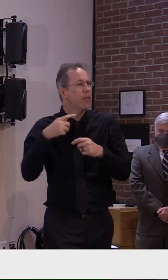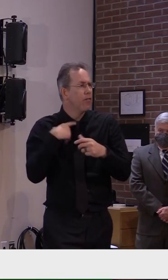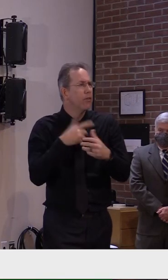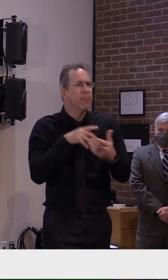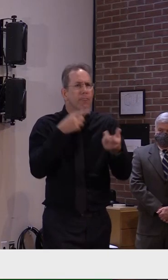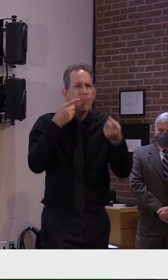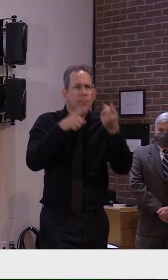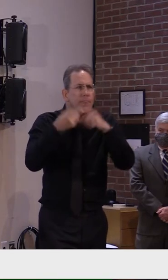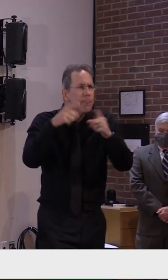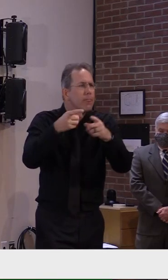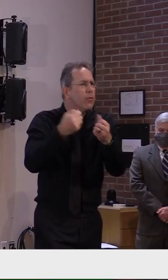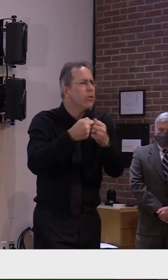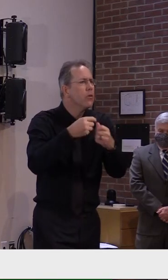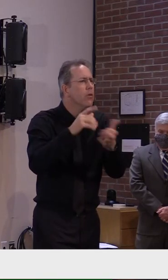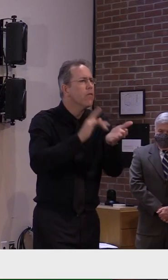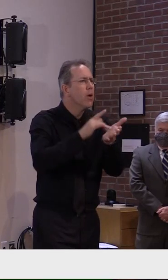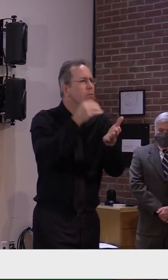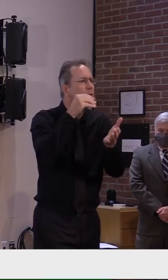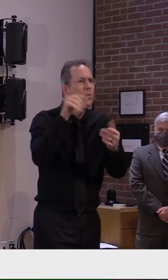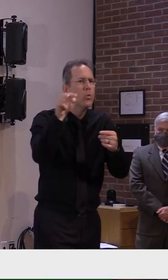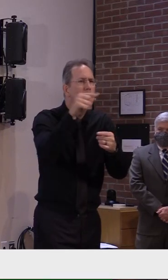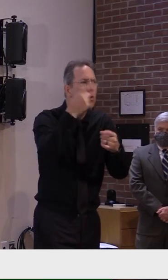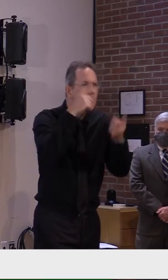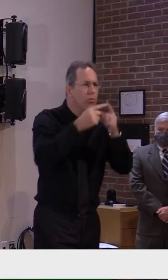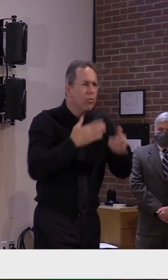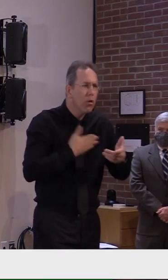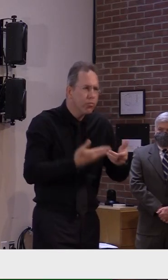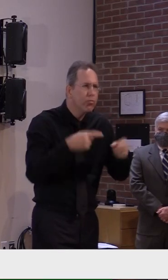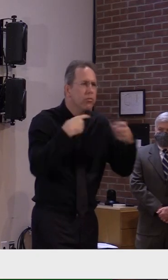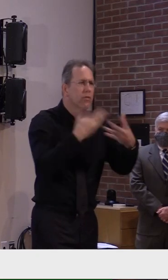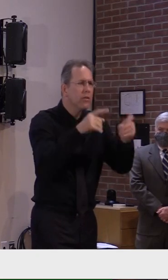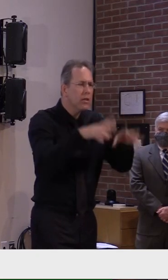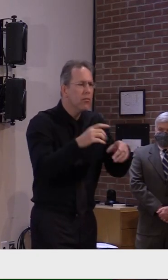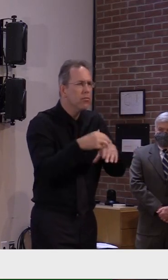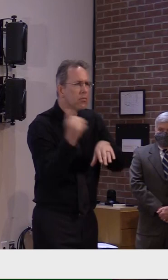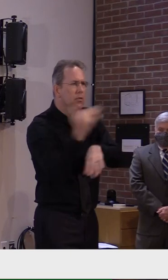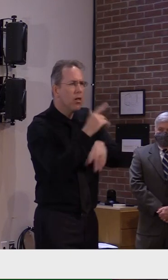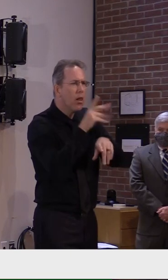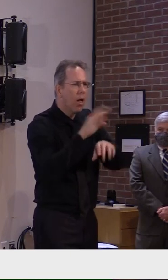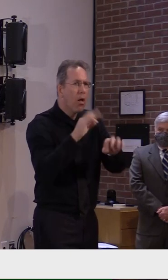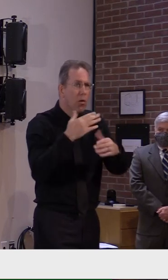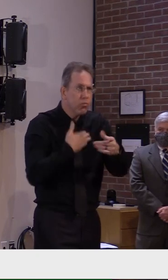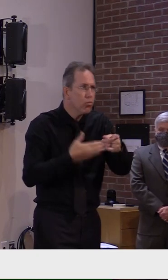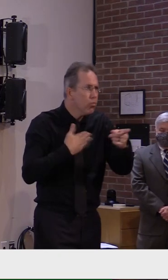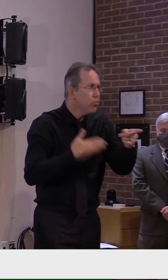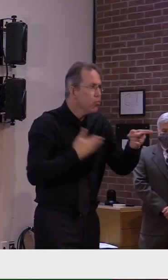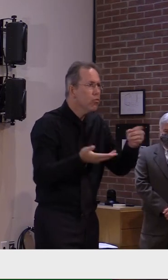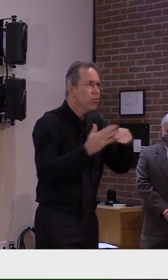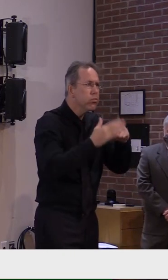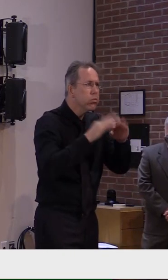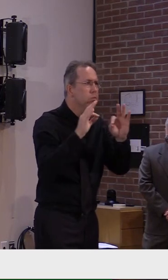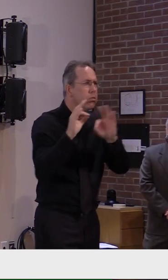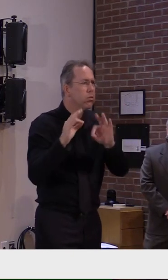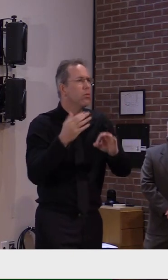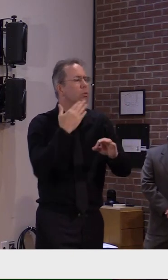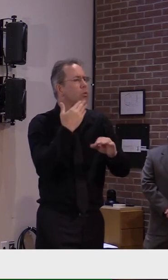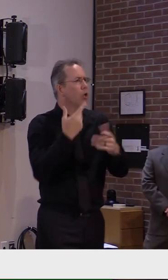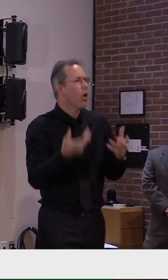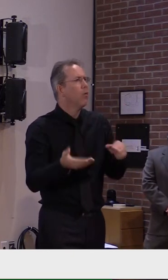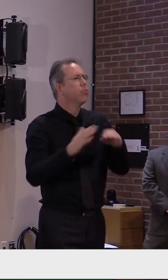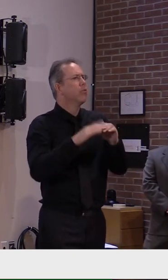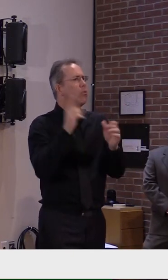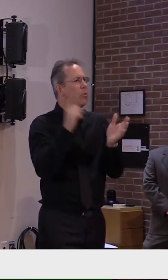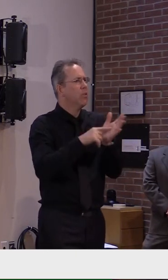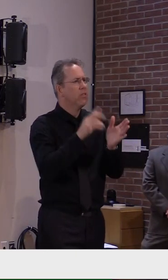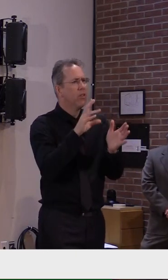has gotten us to the point where, again, we're contemplating 5,000 a day. We weren't hitting that in a month